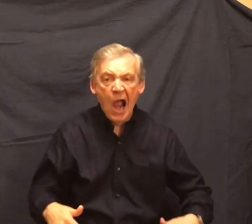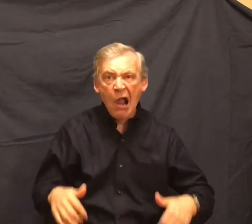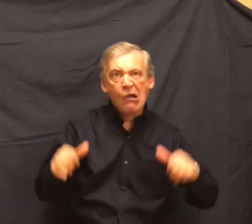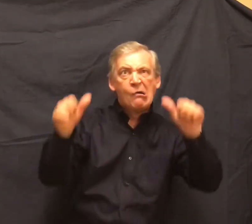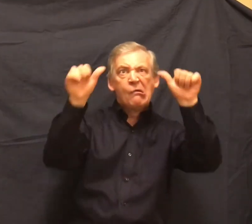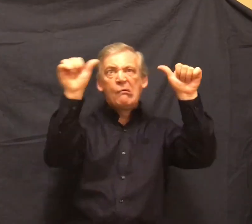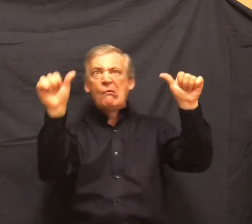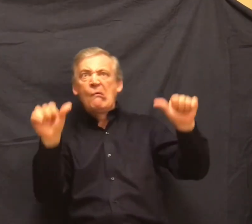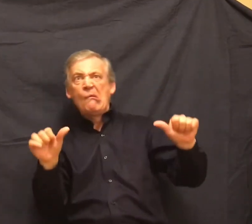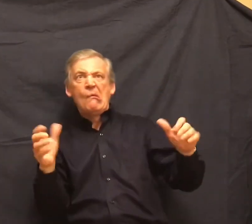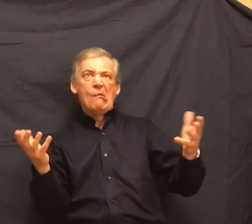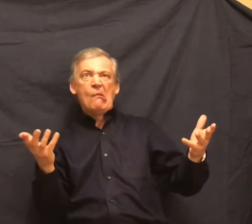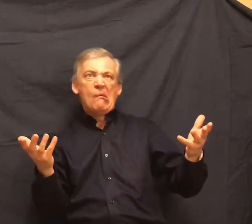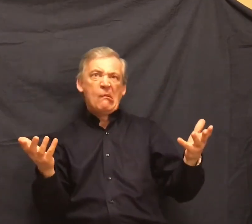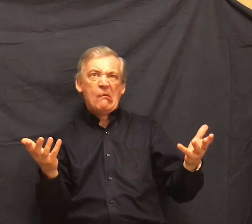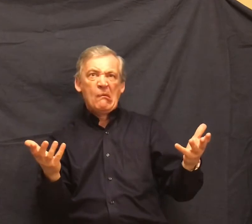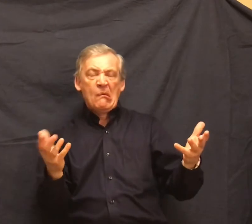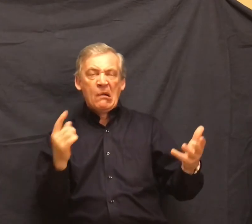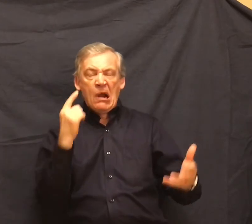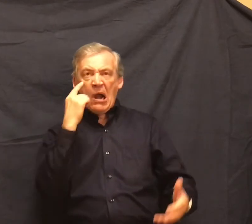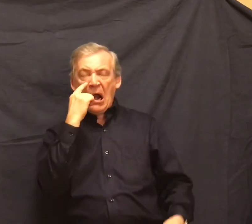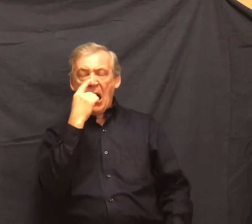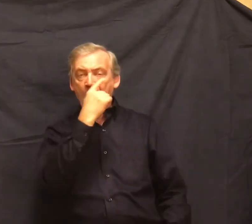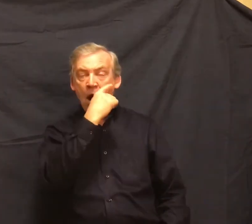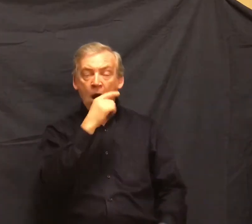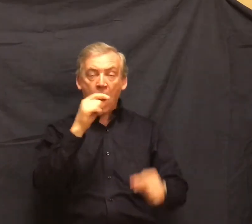pale eyes and wide, sloping shoulders.